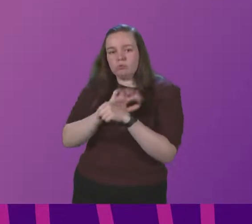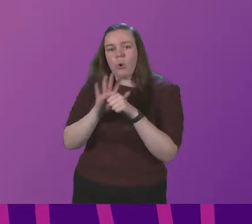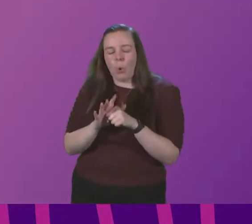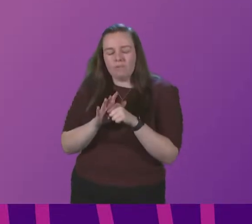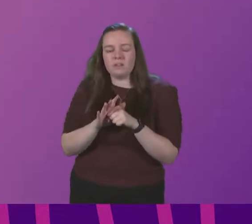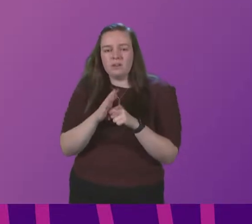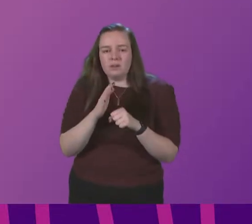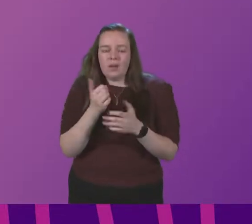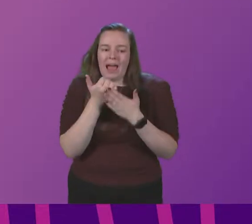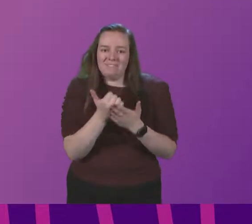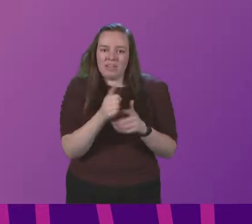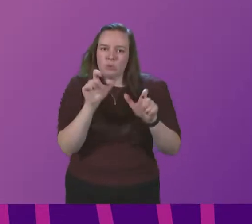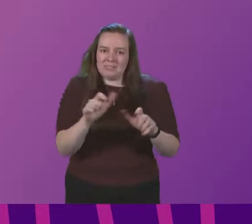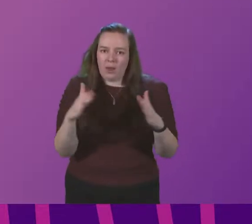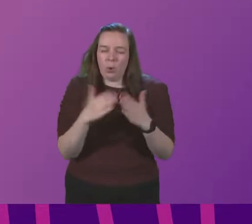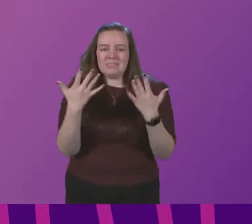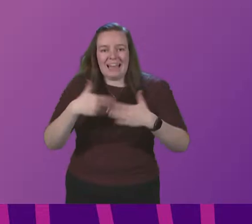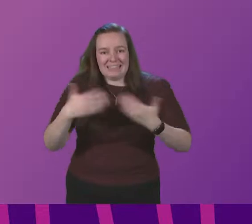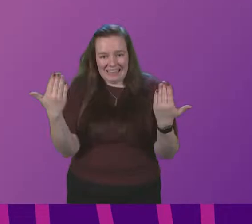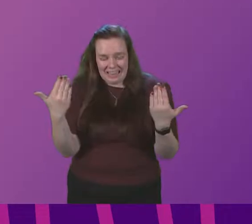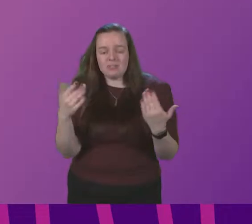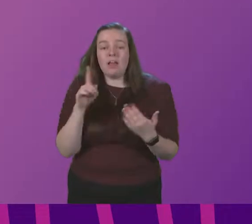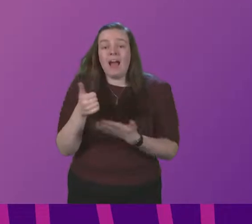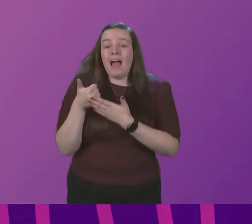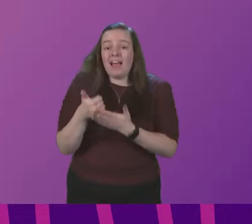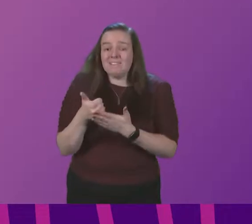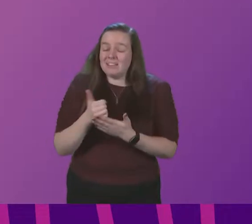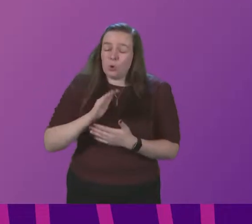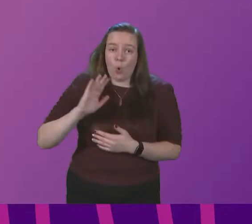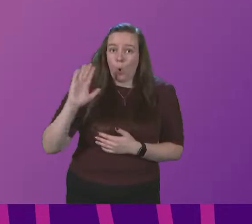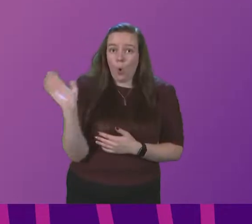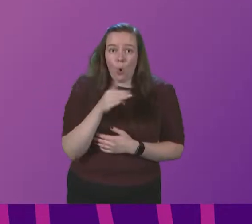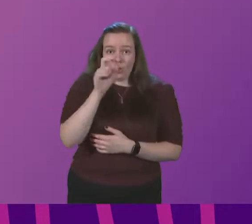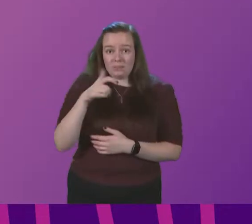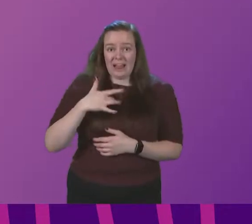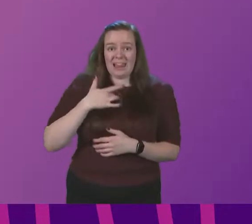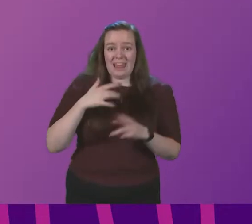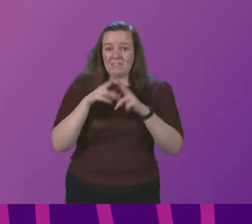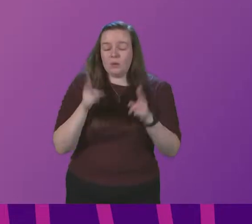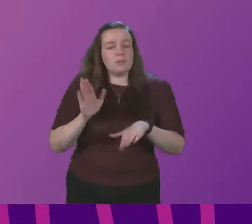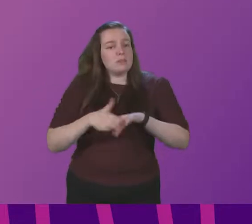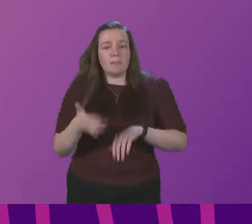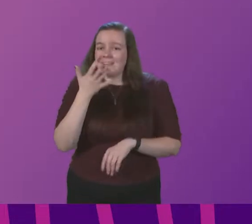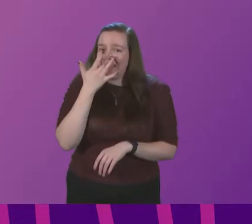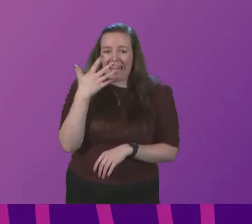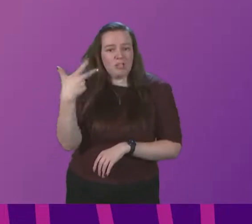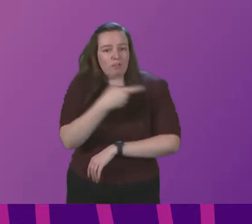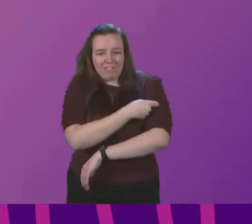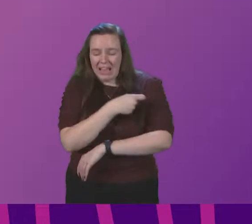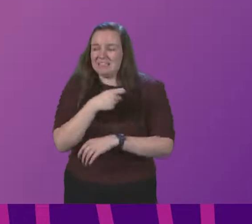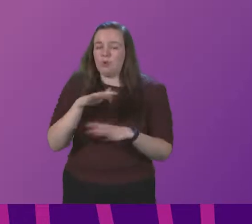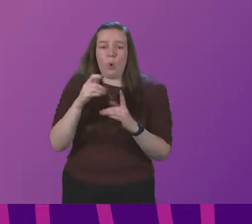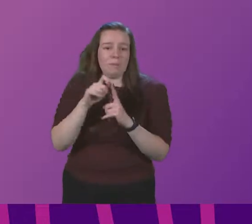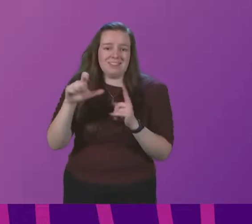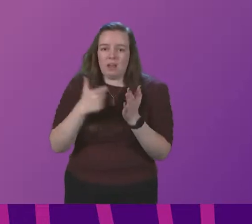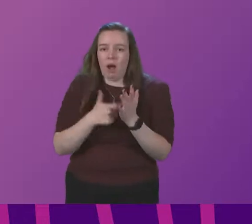are being advised to self-isolate for 10 days. This advice applies to everyone in a household, regardless of age, vaccination status or